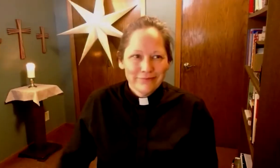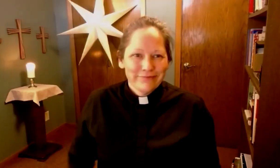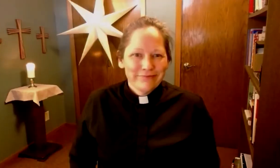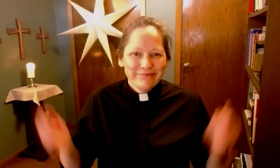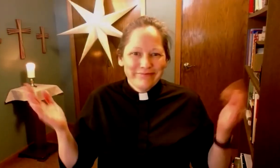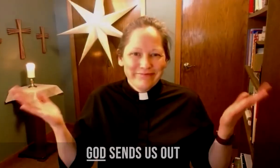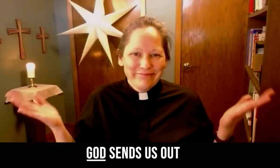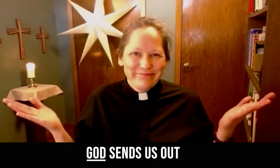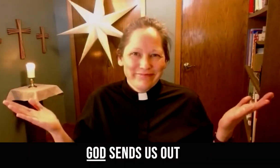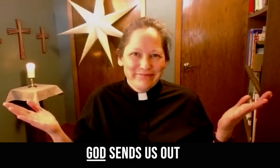everyone.